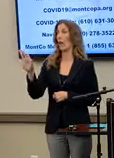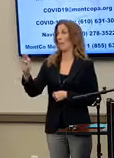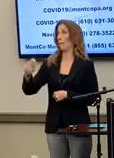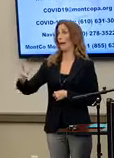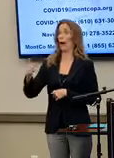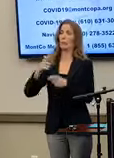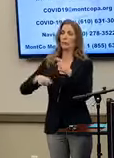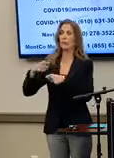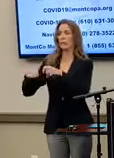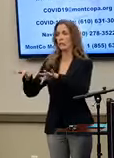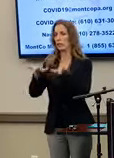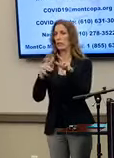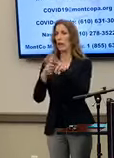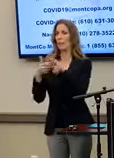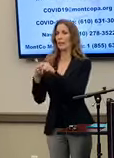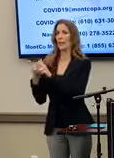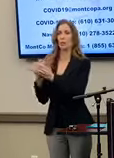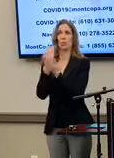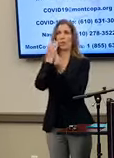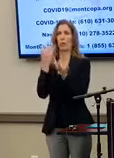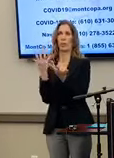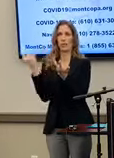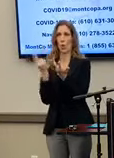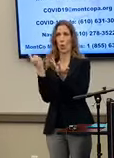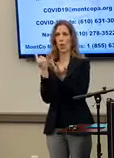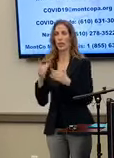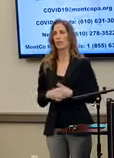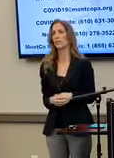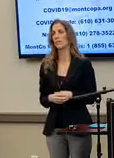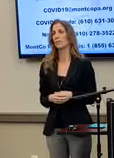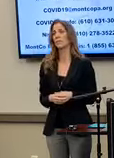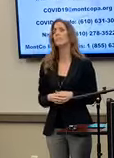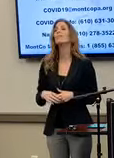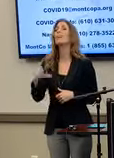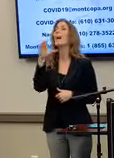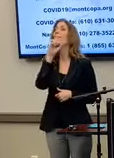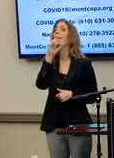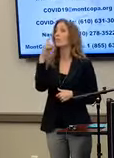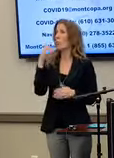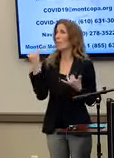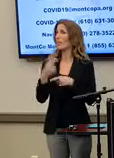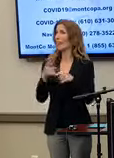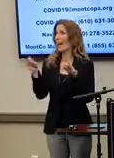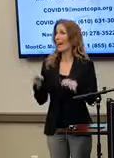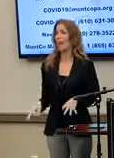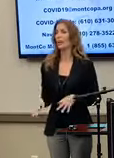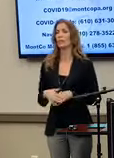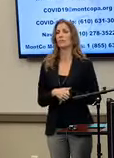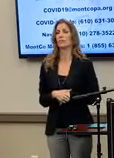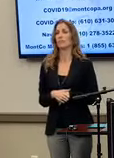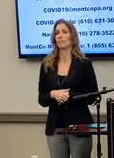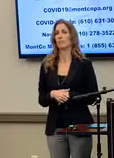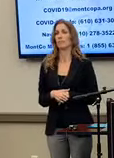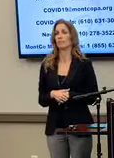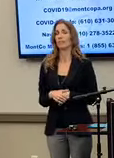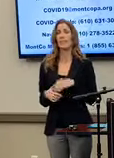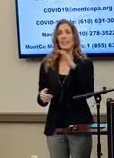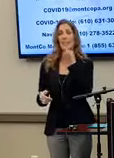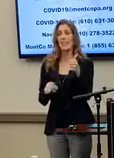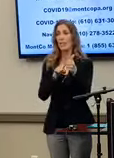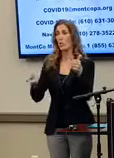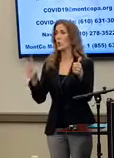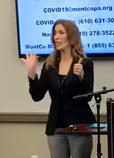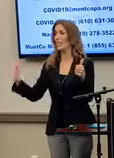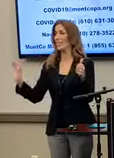with the new numbers. The age brackets of the numbers. individuals today are two people between the ages of 10 and